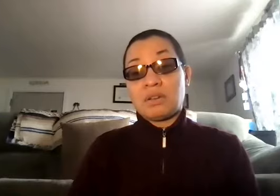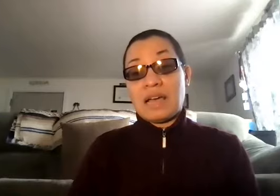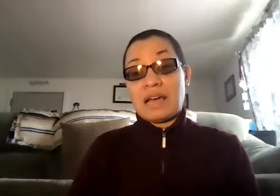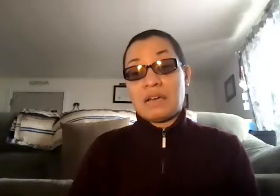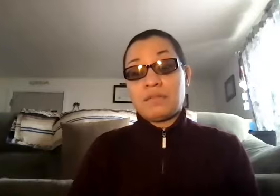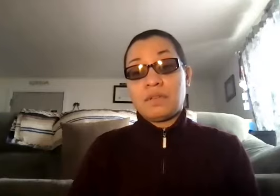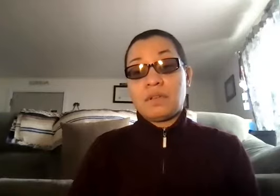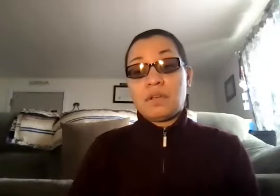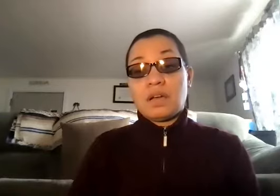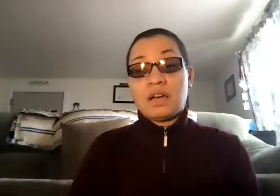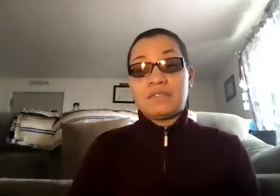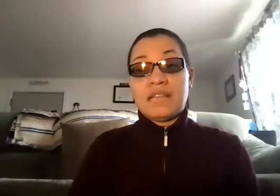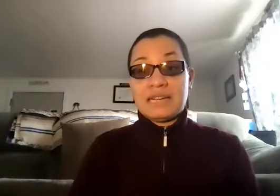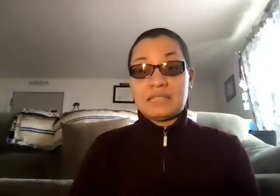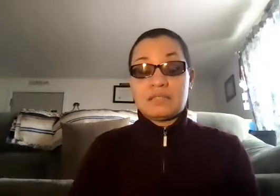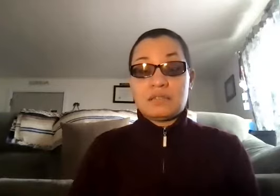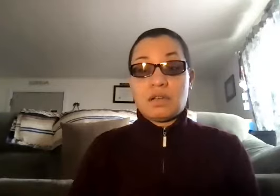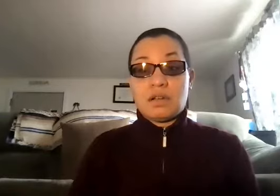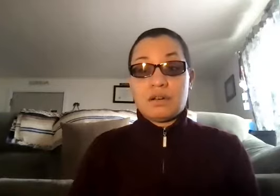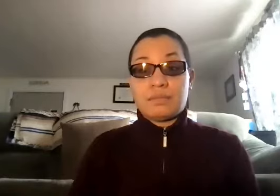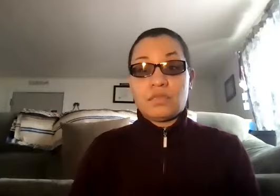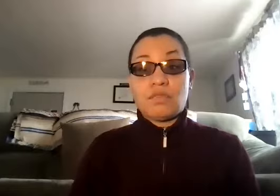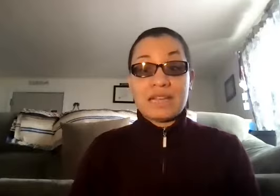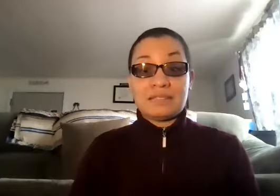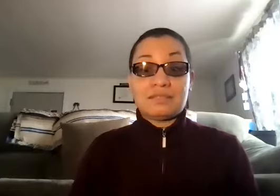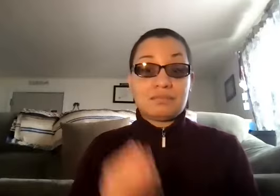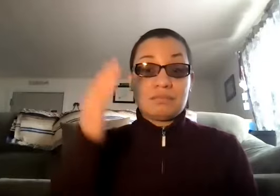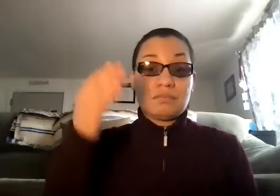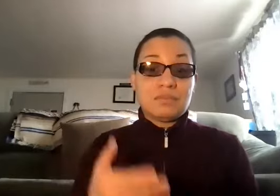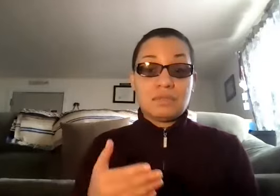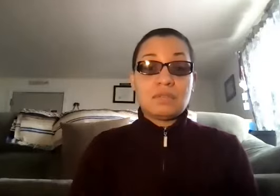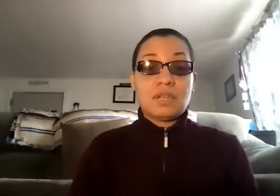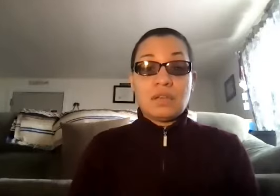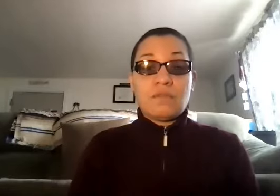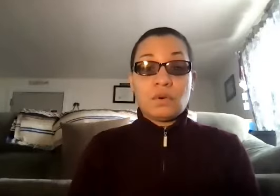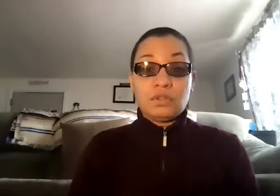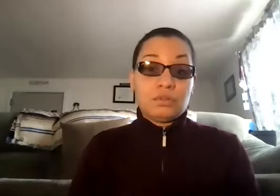have a tenant's rights for you.